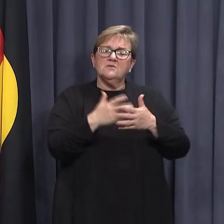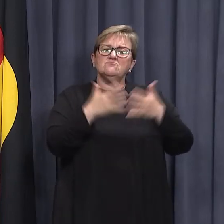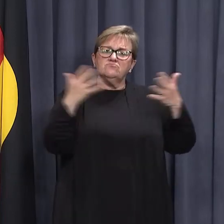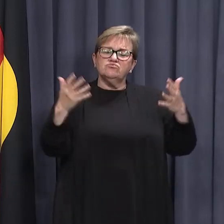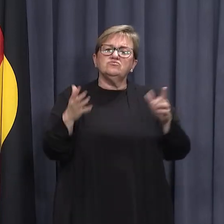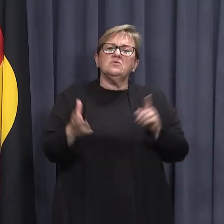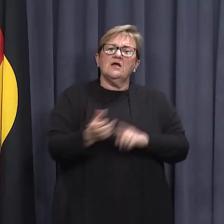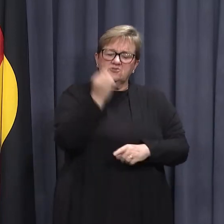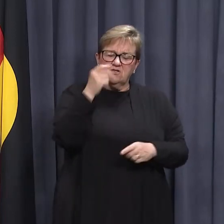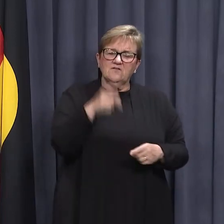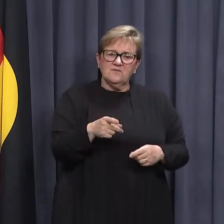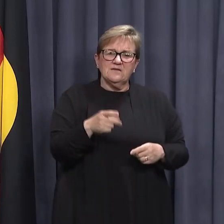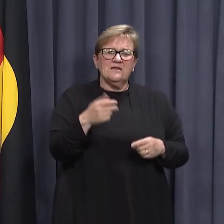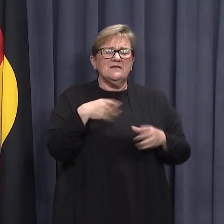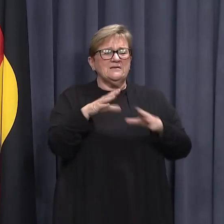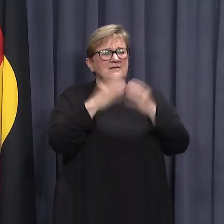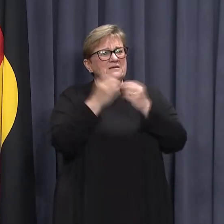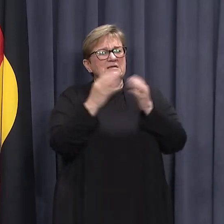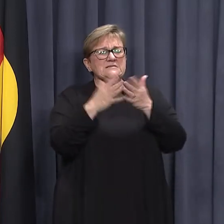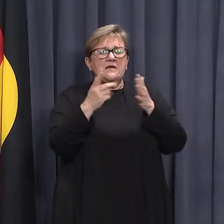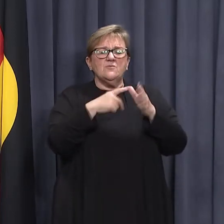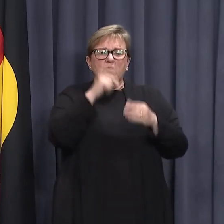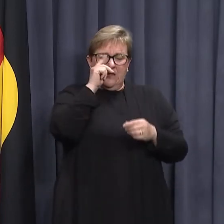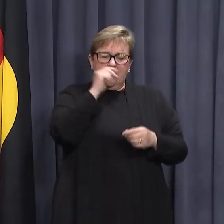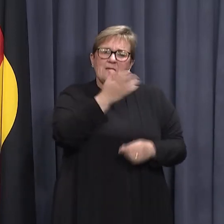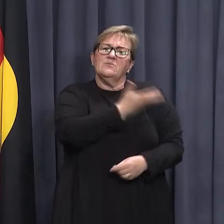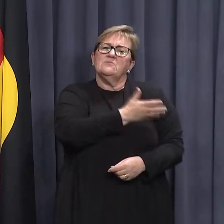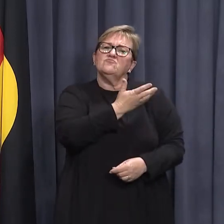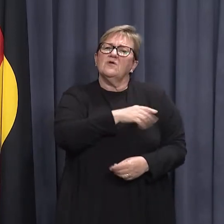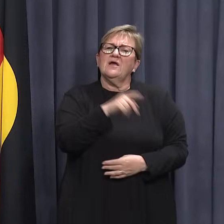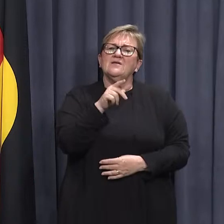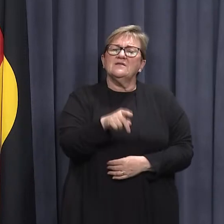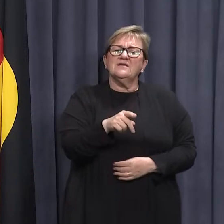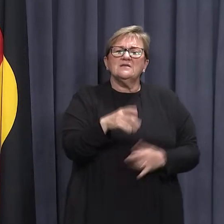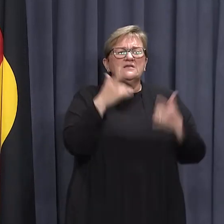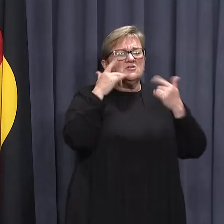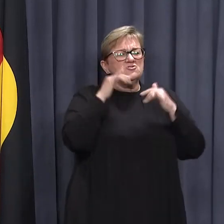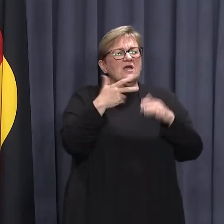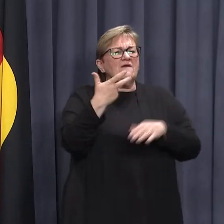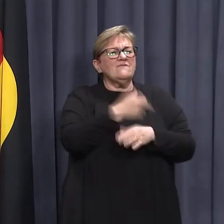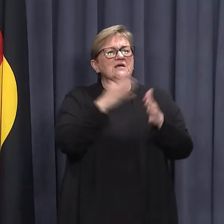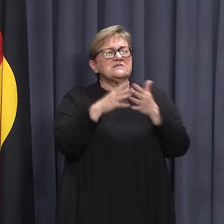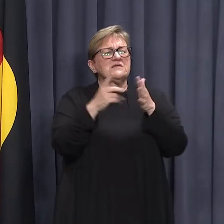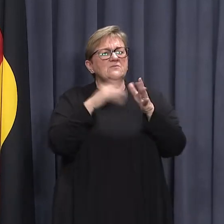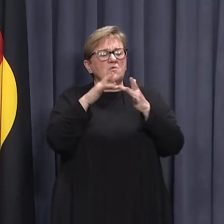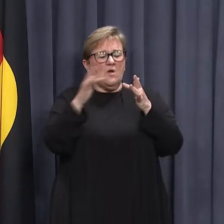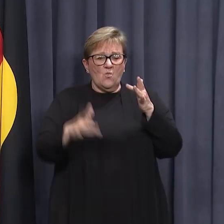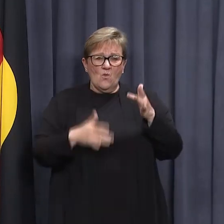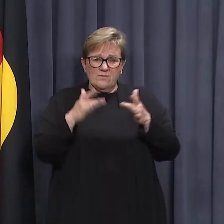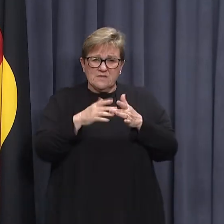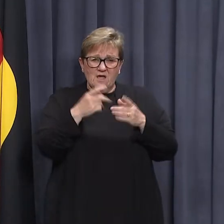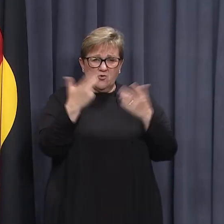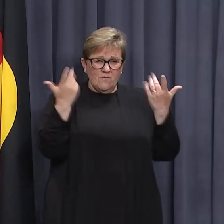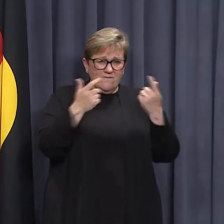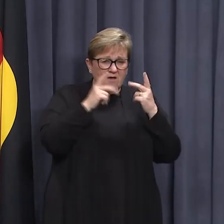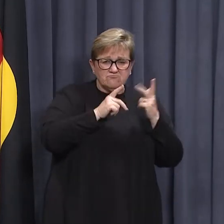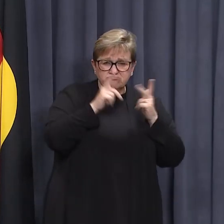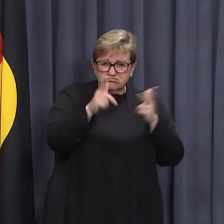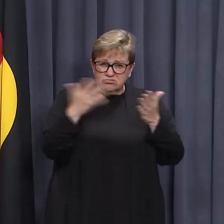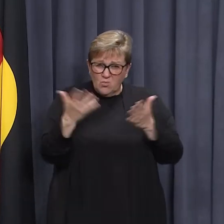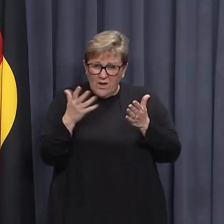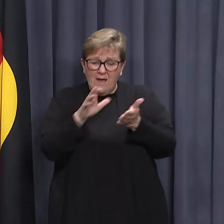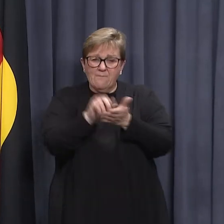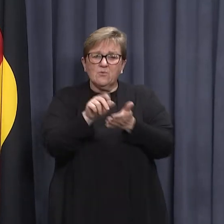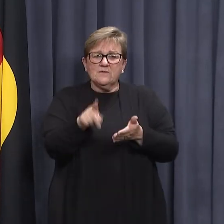huge achievement and our entire state can be proud of this. Check VaccinateWA website to find a clinic and make a